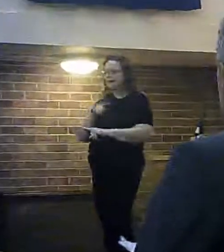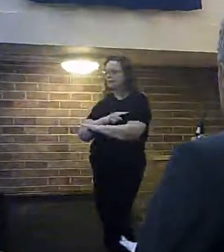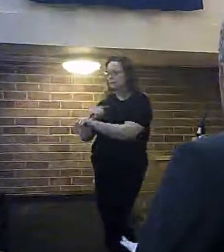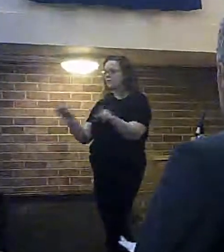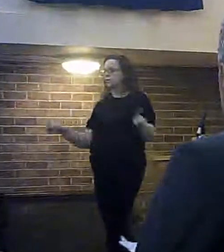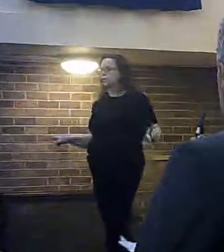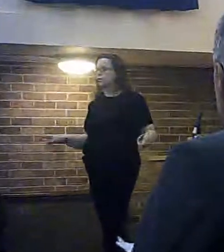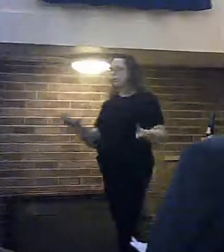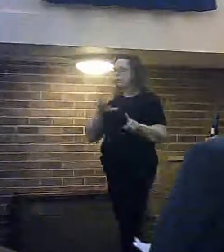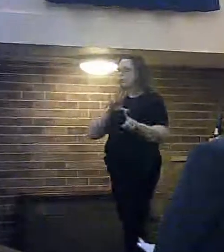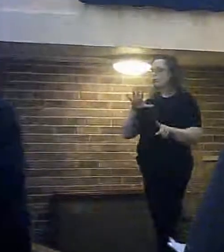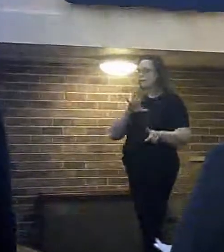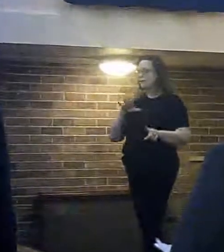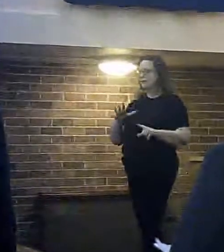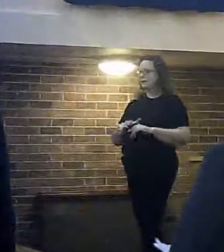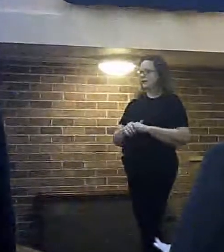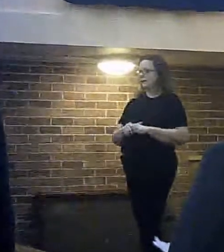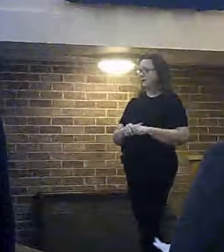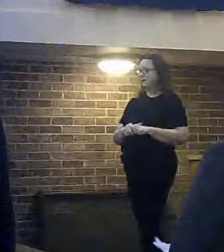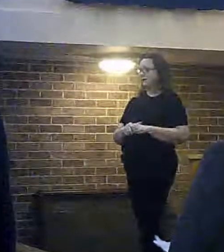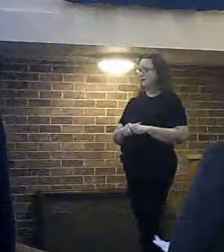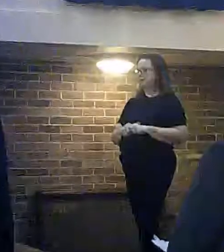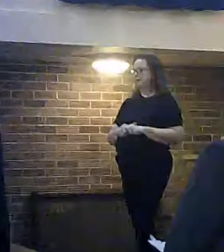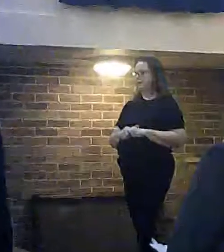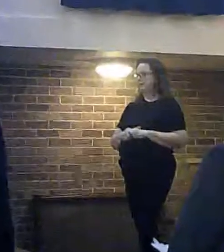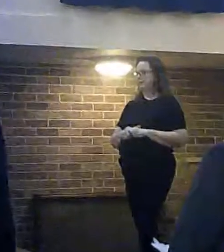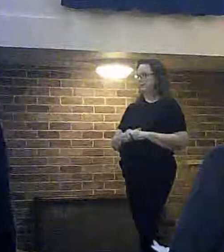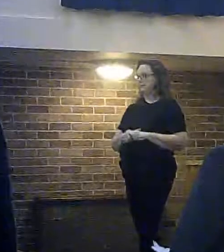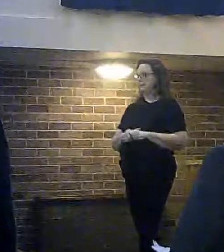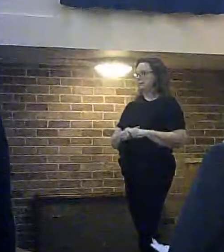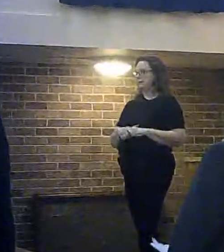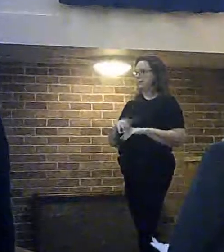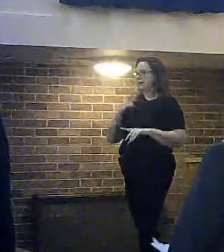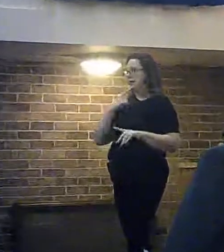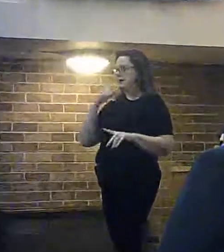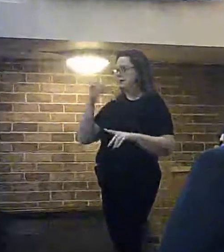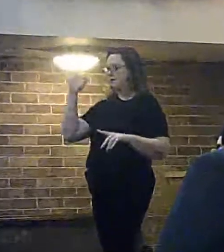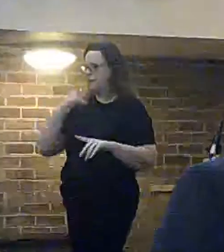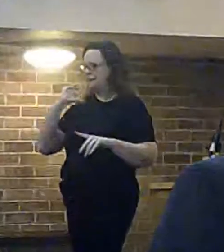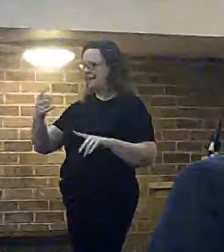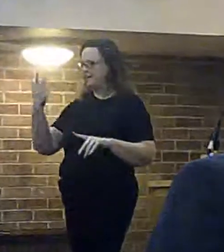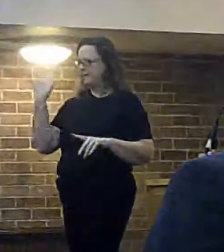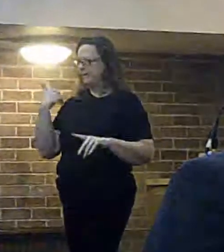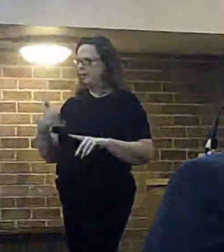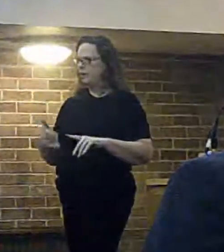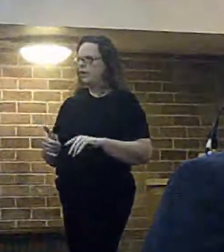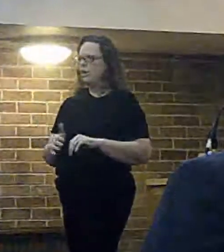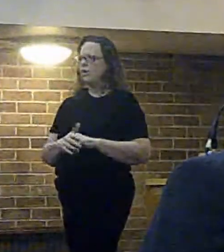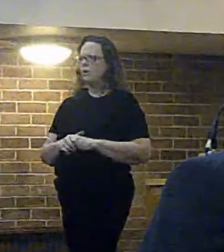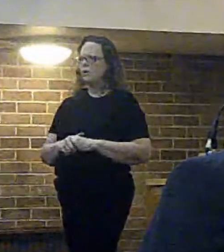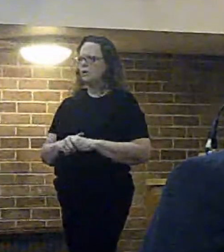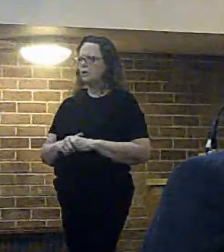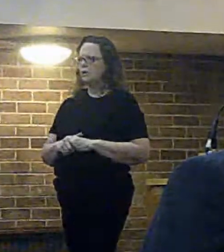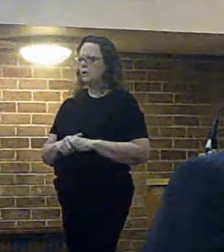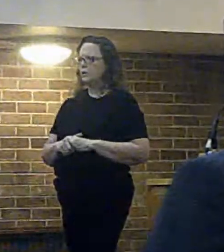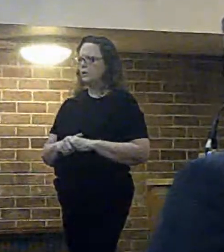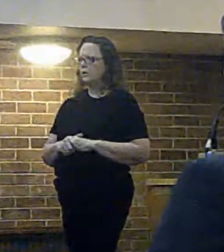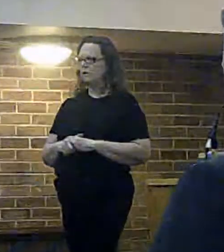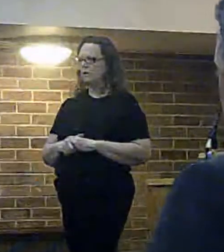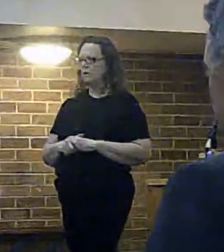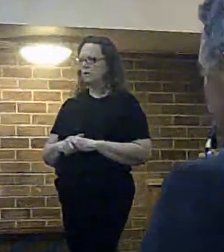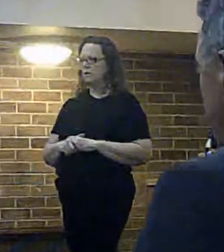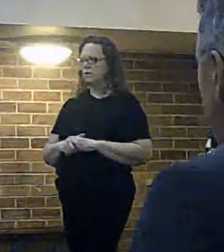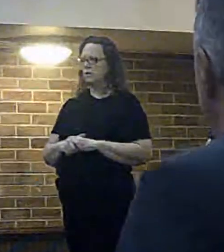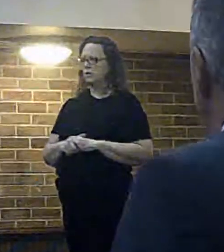and i think i used the term that i said but it would have been something along the lines of there is there is a